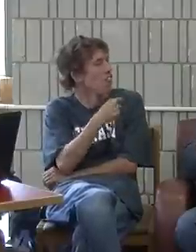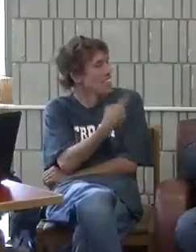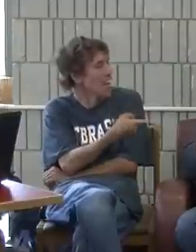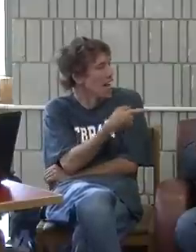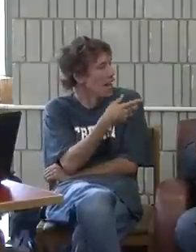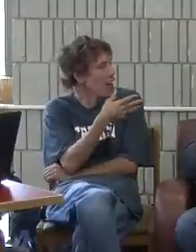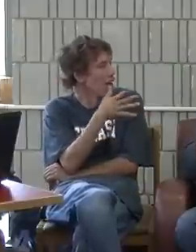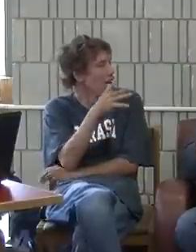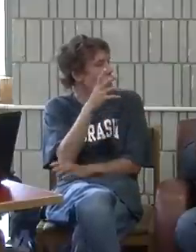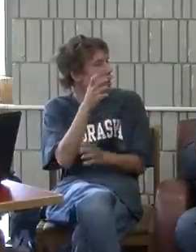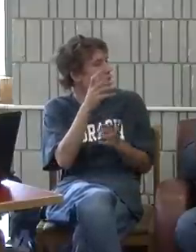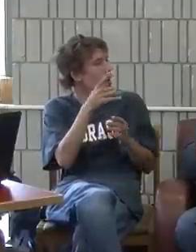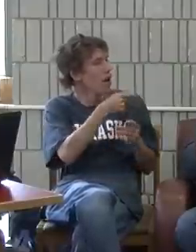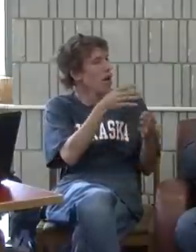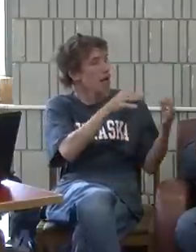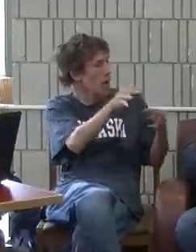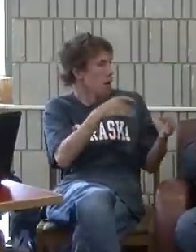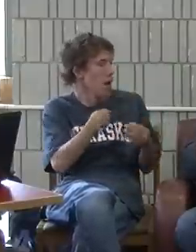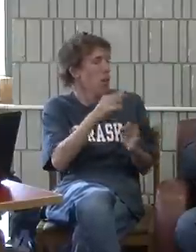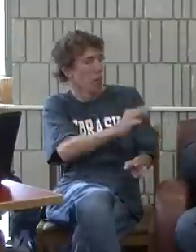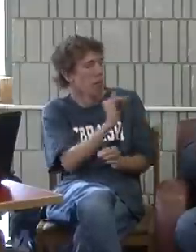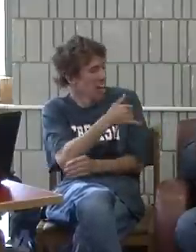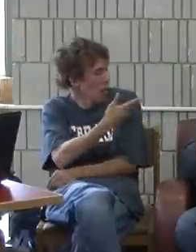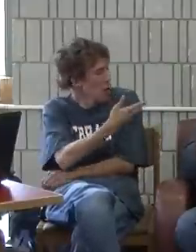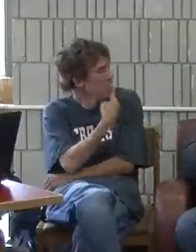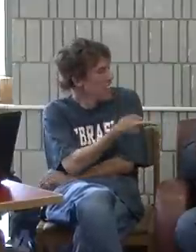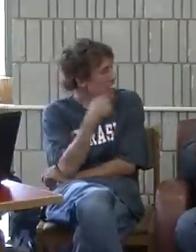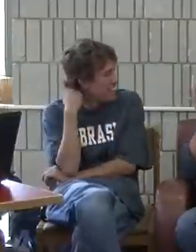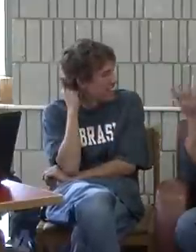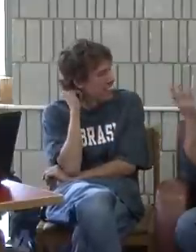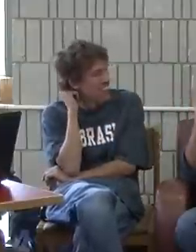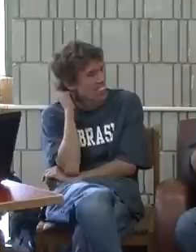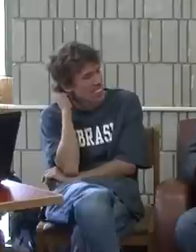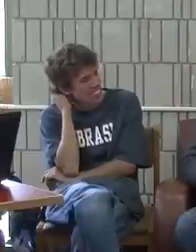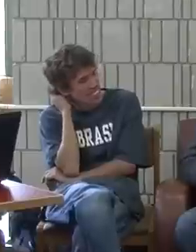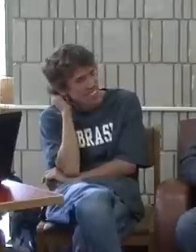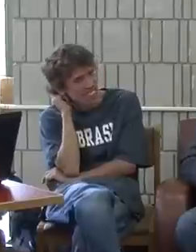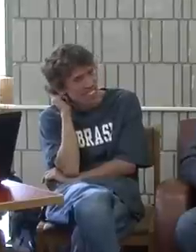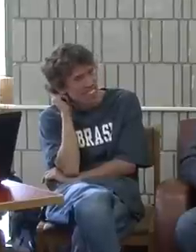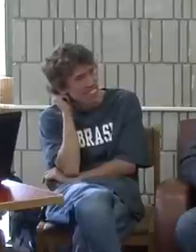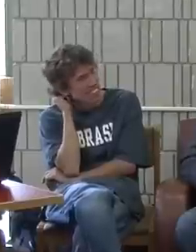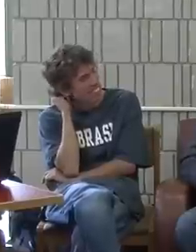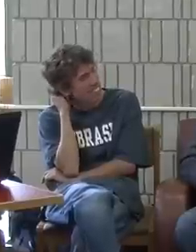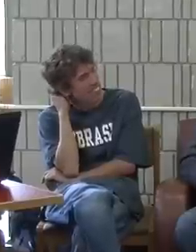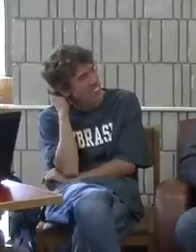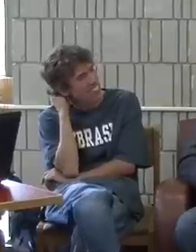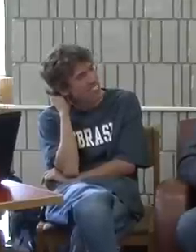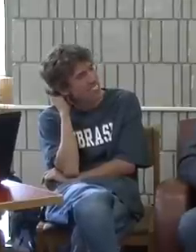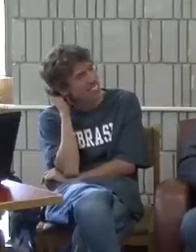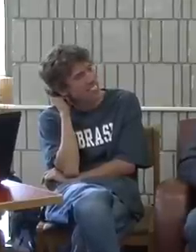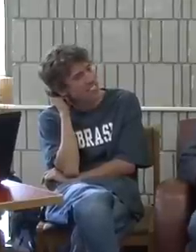Mr. She said, well, that's what was trying to say, Jim. That you were explaining that I'm no different than a hearing person. I feel the same way.